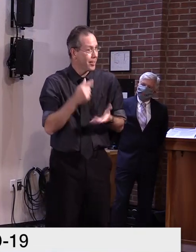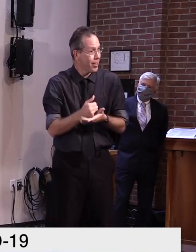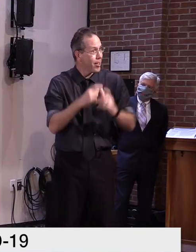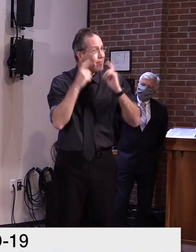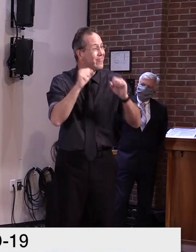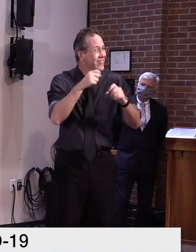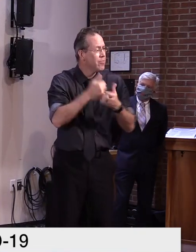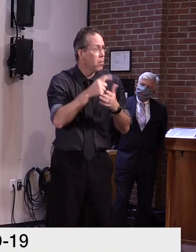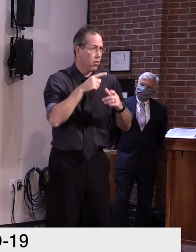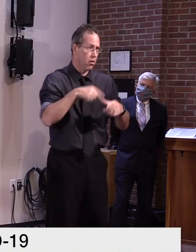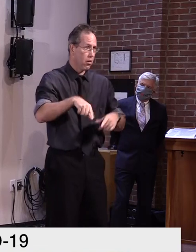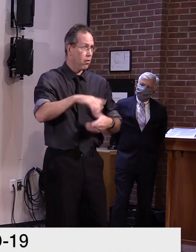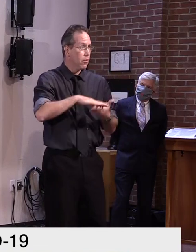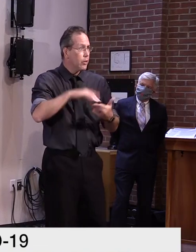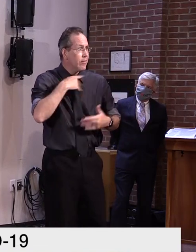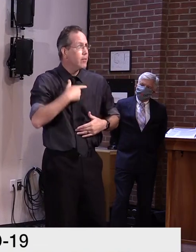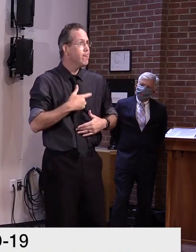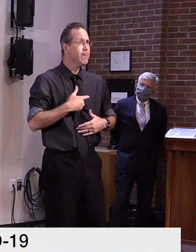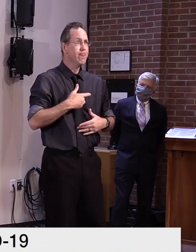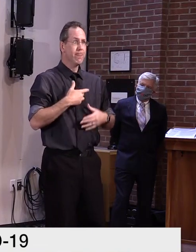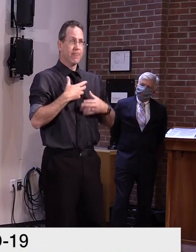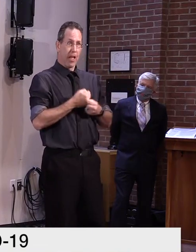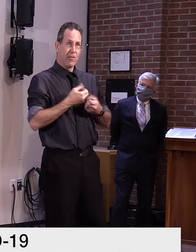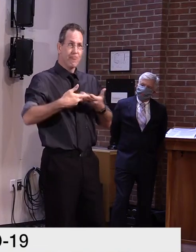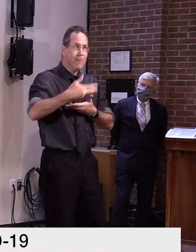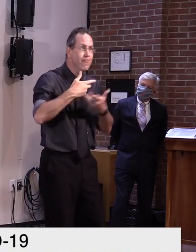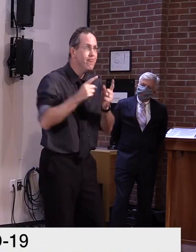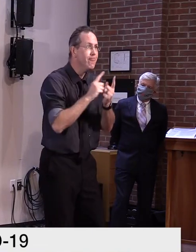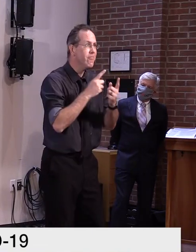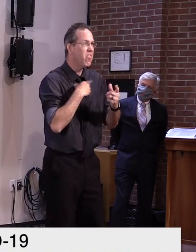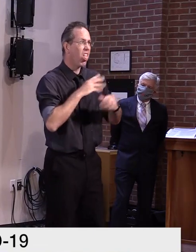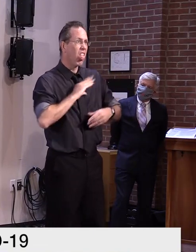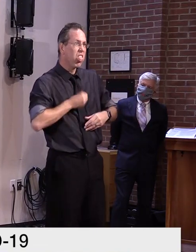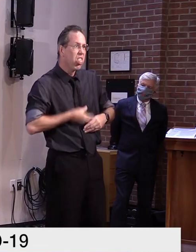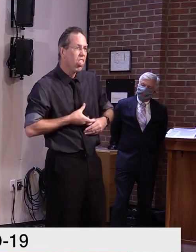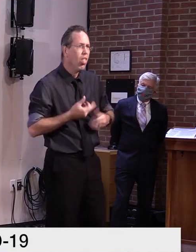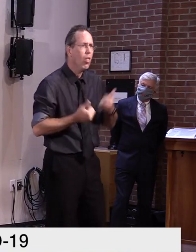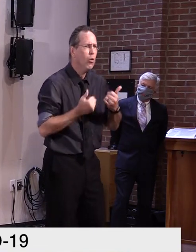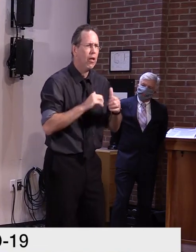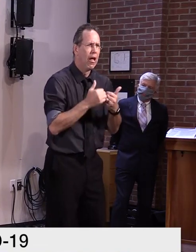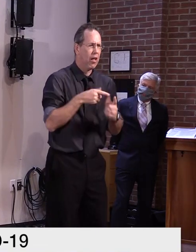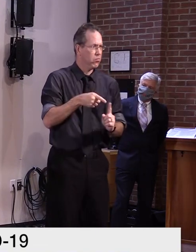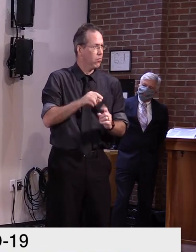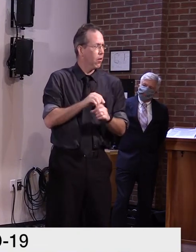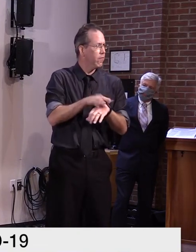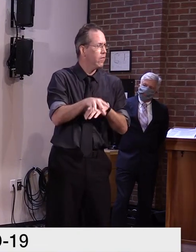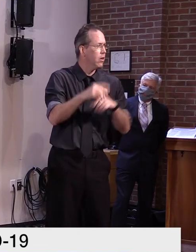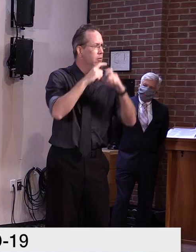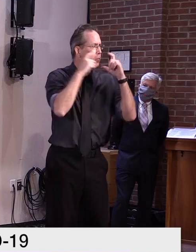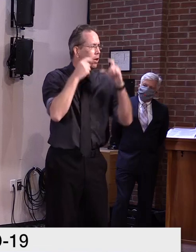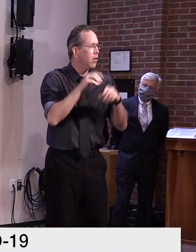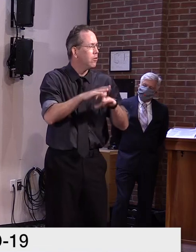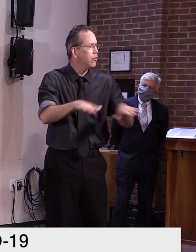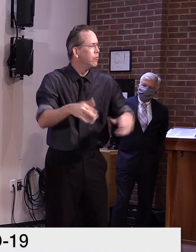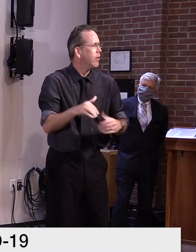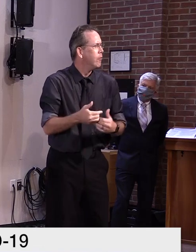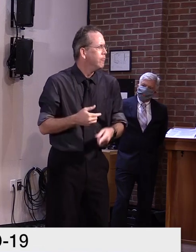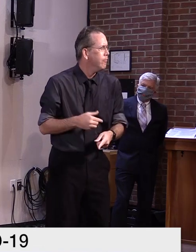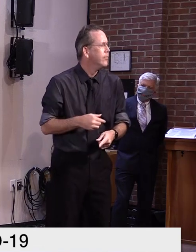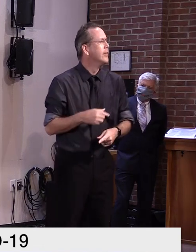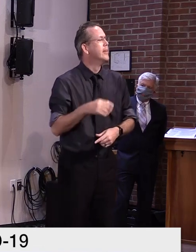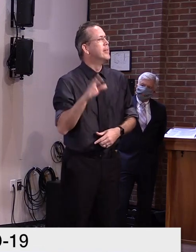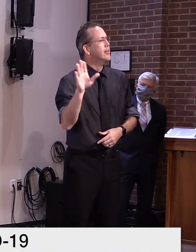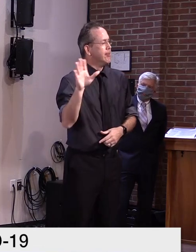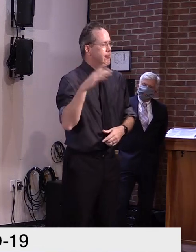put forth, uh, guidance, uh, for, uh, common set of, uh, principals, operating principals, uh, for